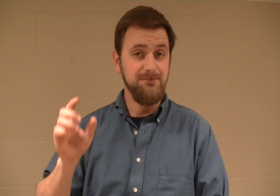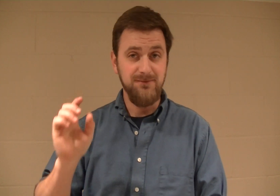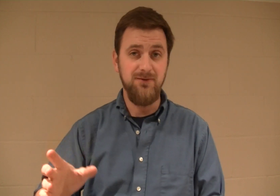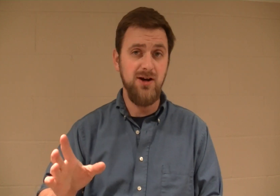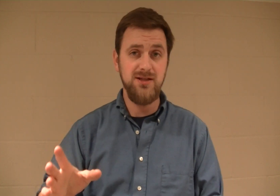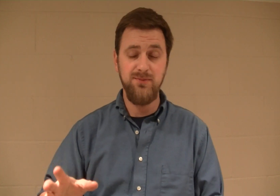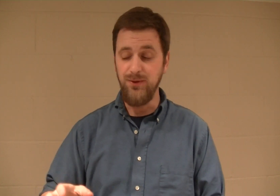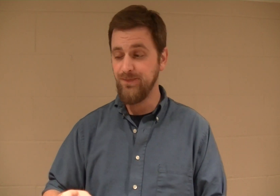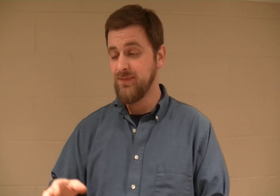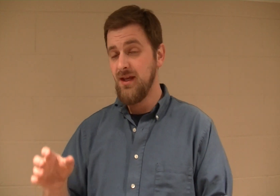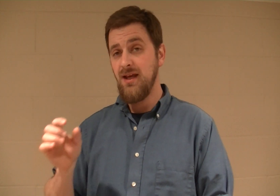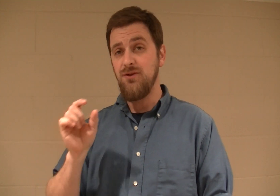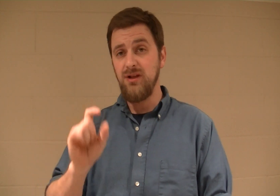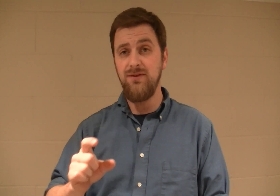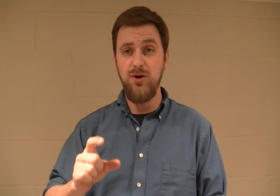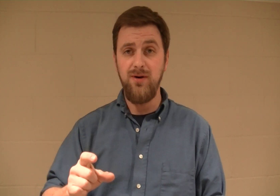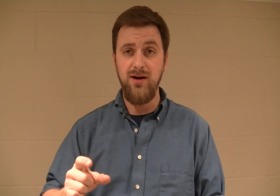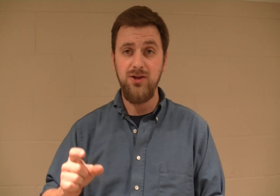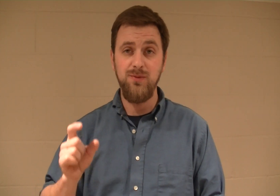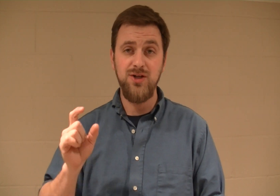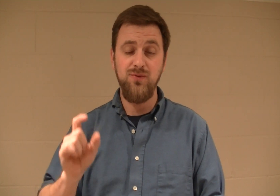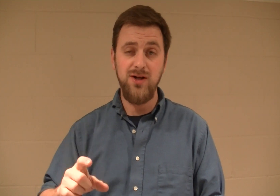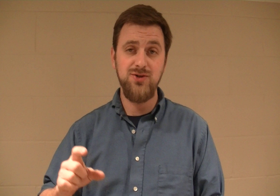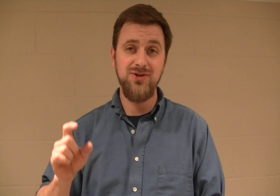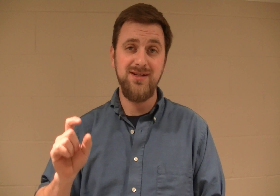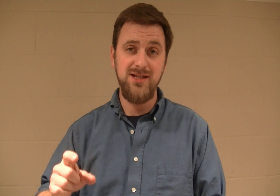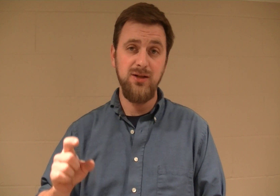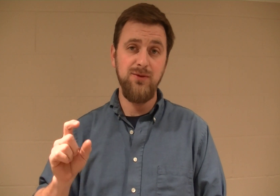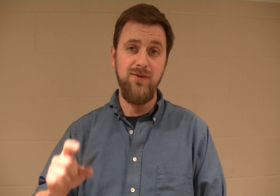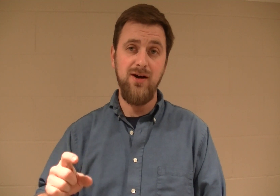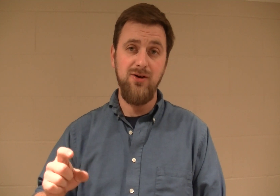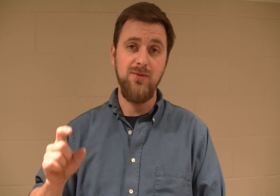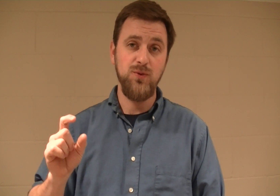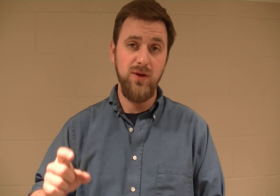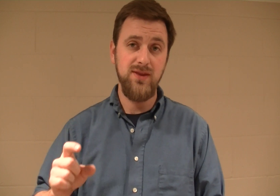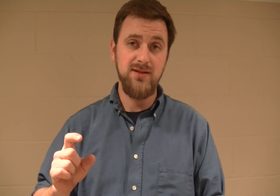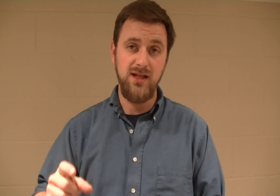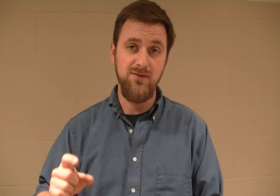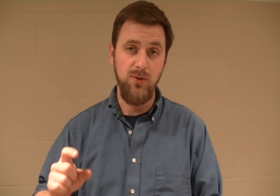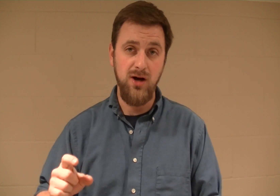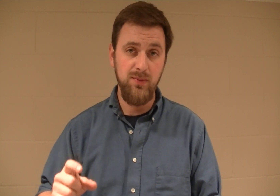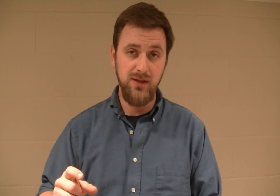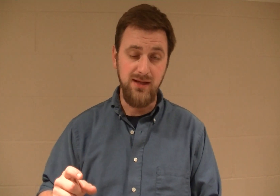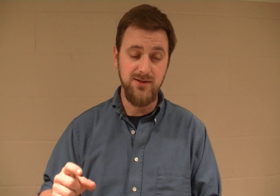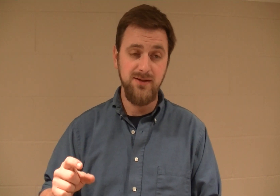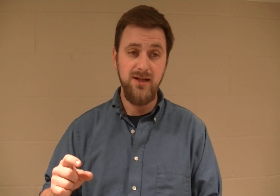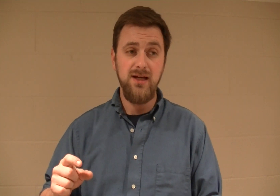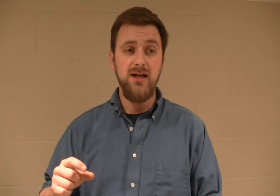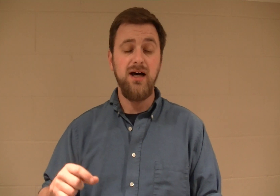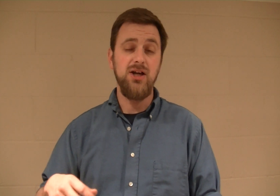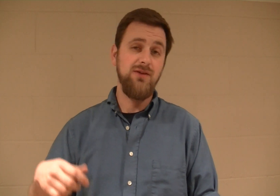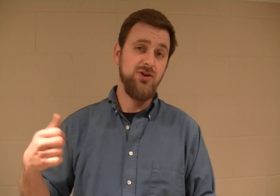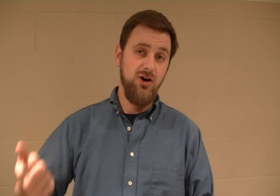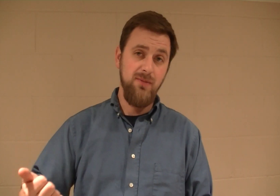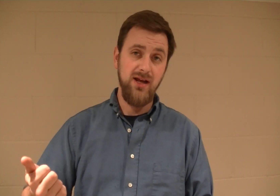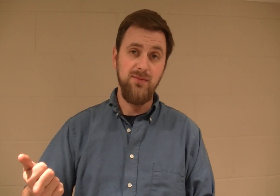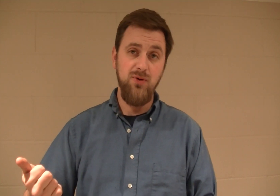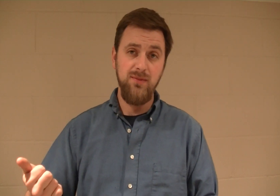It's very simple. If you live in Omaha, you must register concealable firearms with the city of Omaha Police. You have to call and make an appointment.